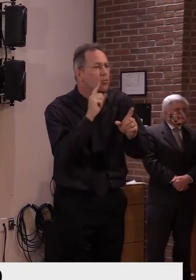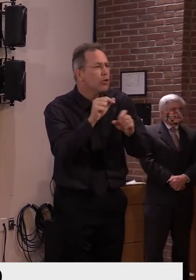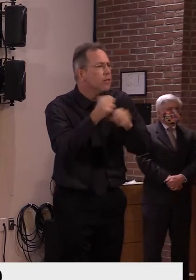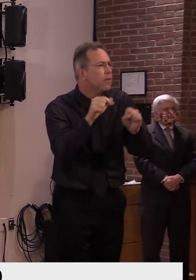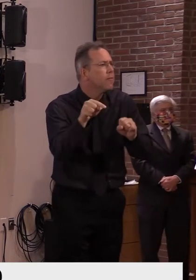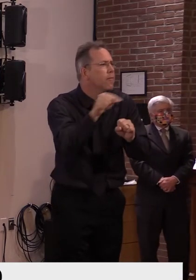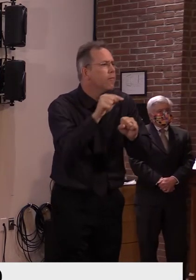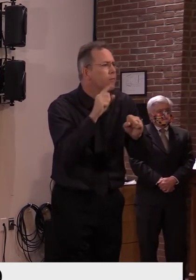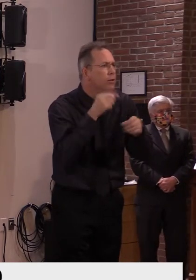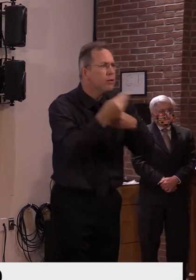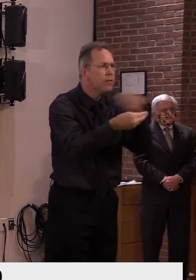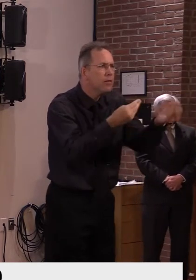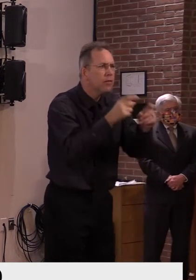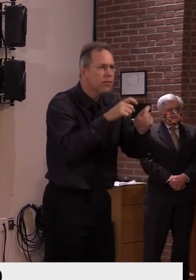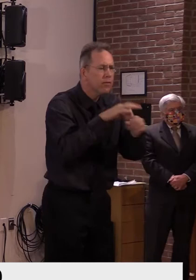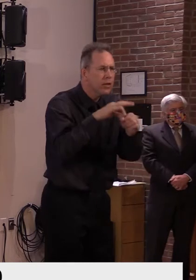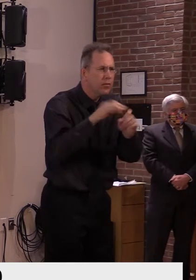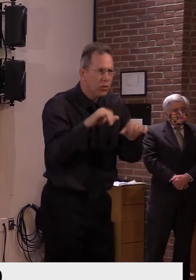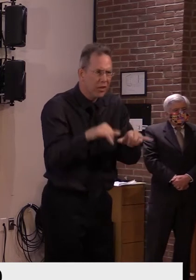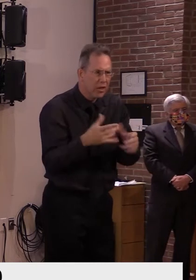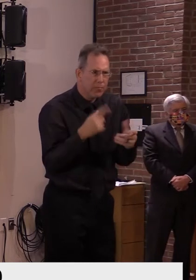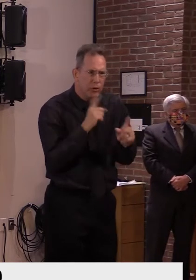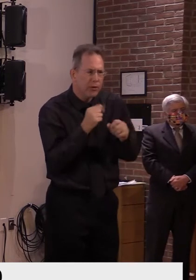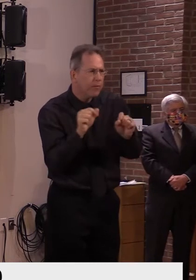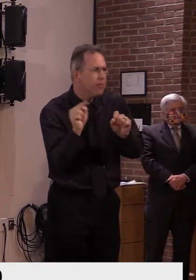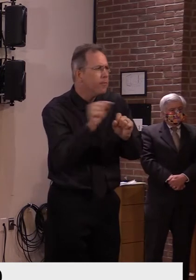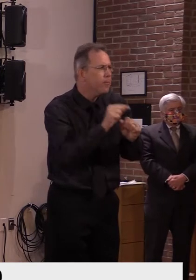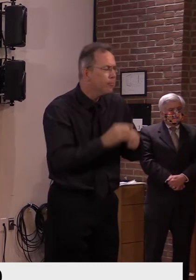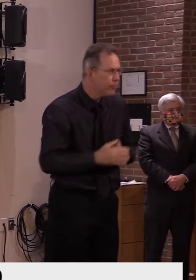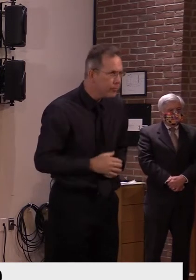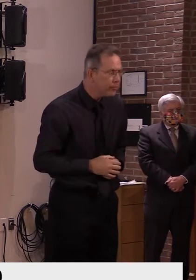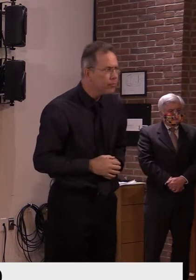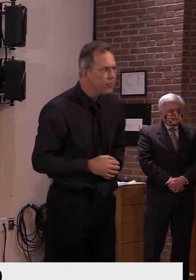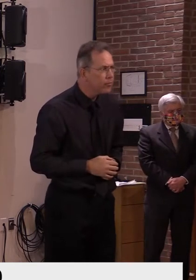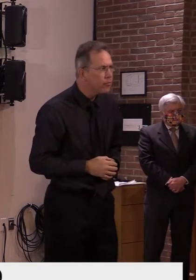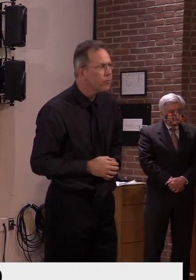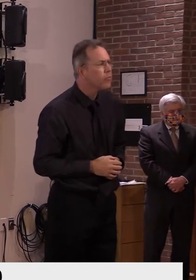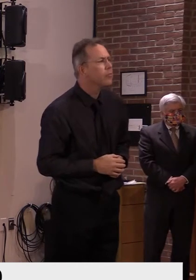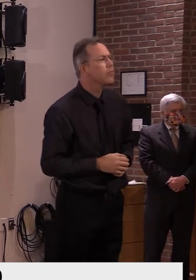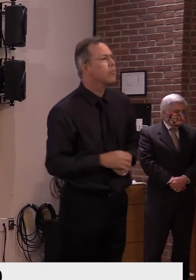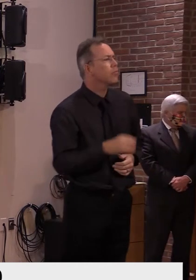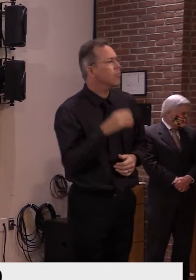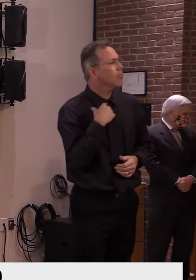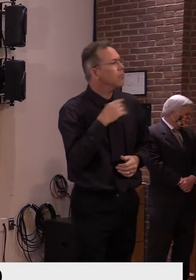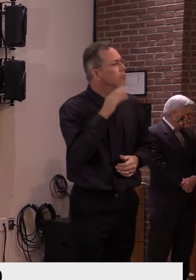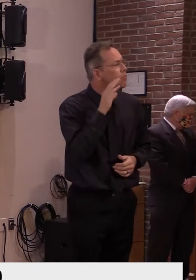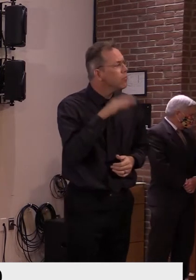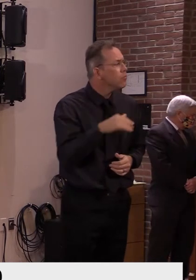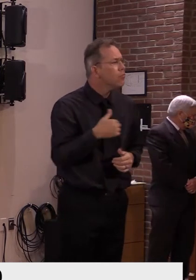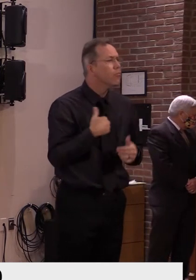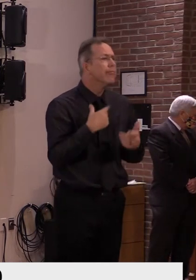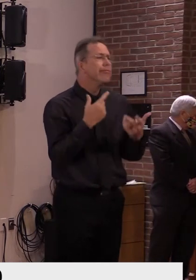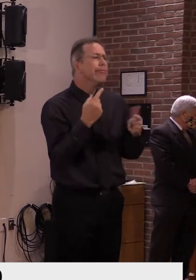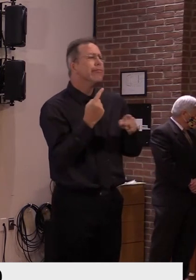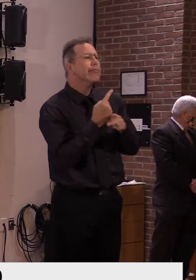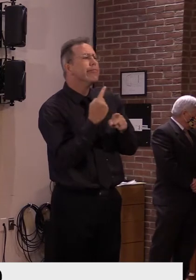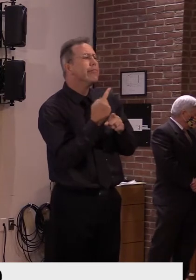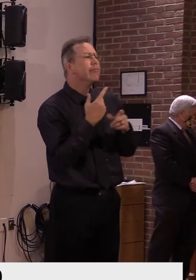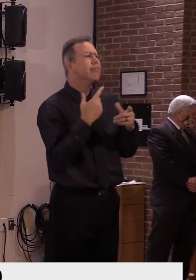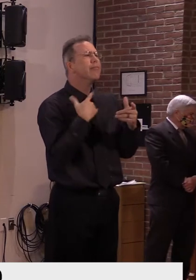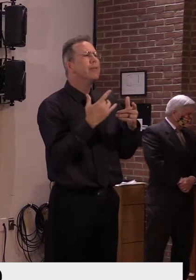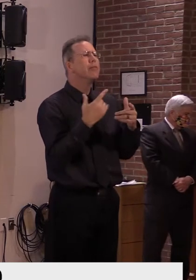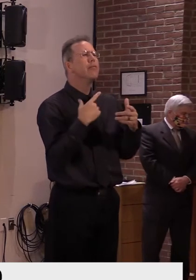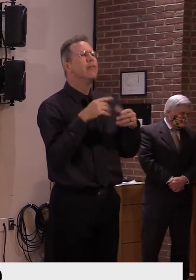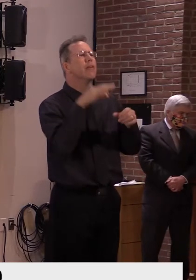necessary to do what we could to reduce high traffic in person voting at polls on election day. To accomplish